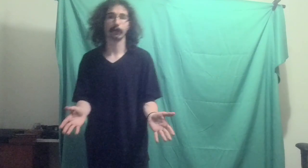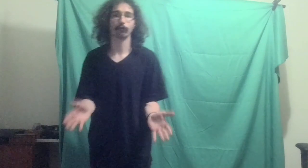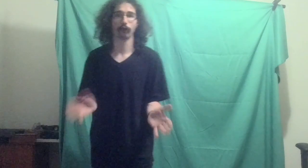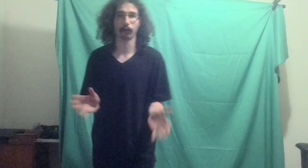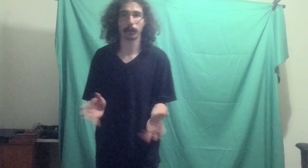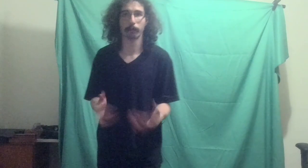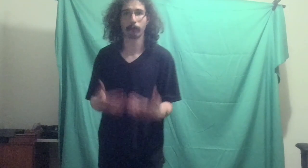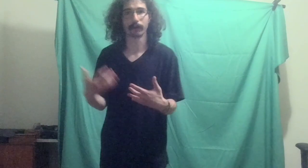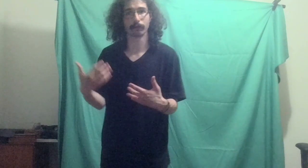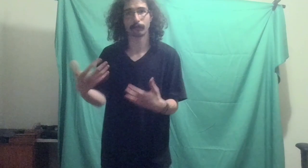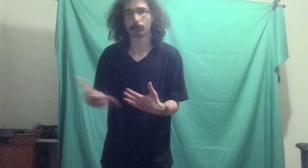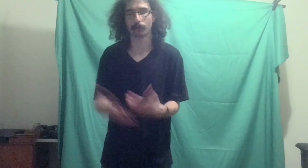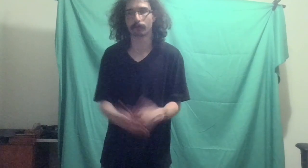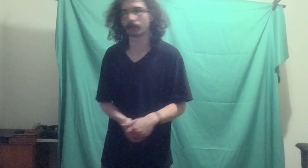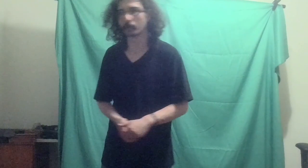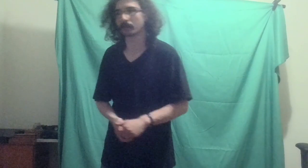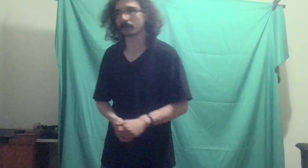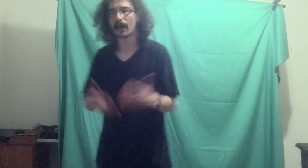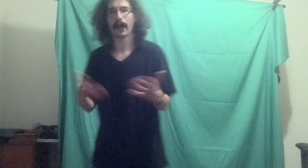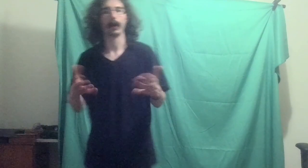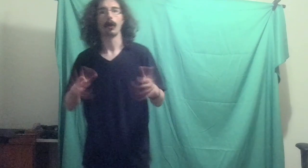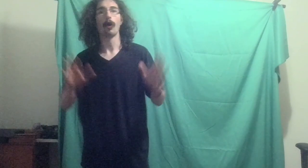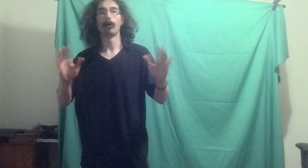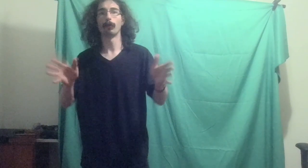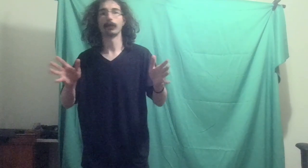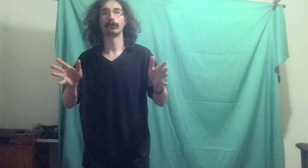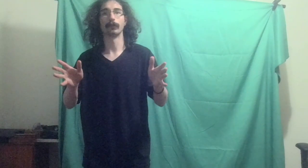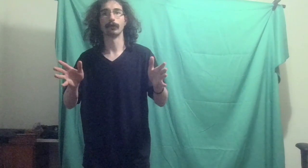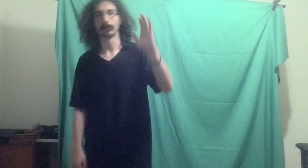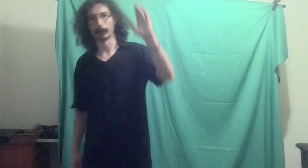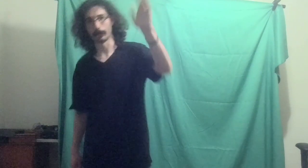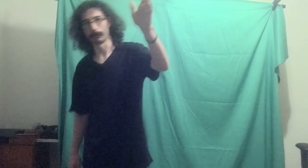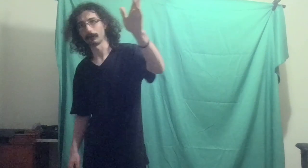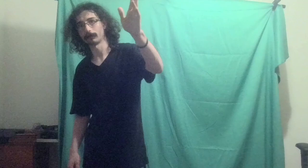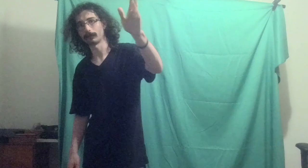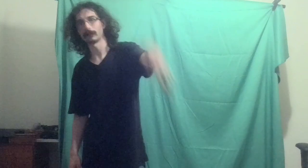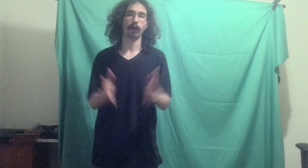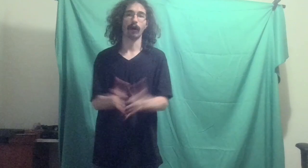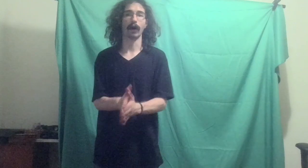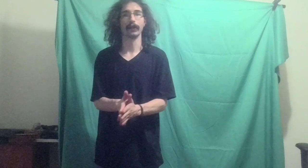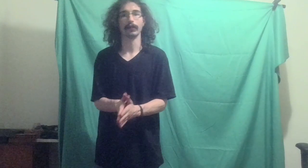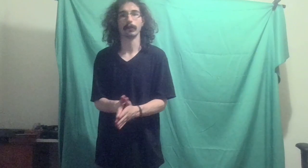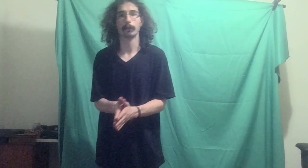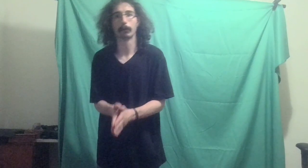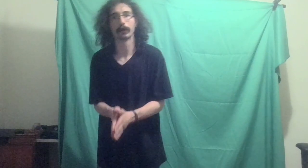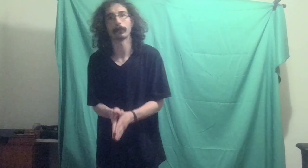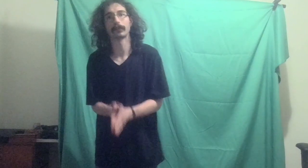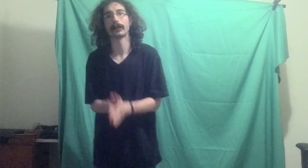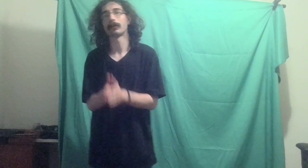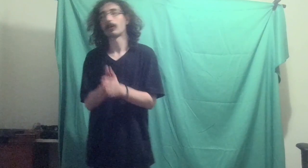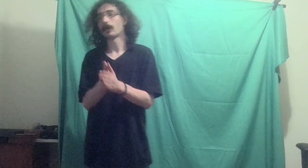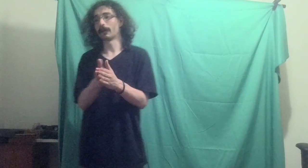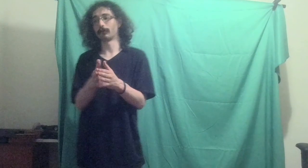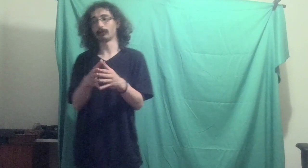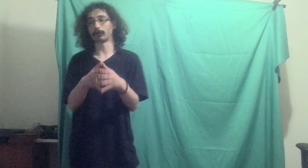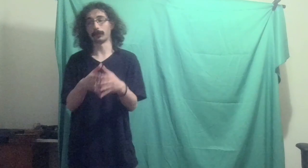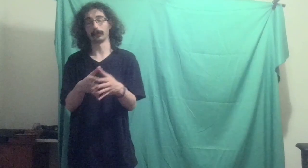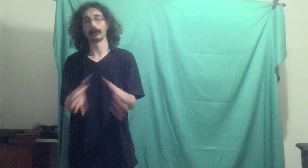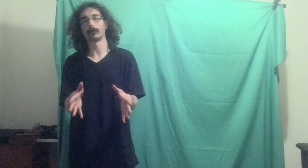other people on his Discord server and was like, hey, who wants to do this? I don't know if you're interested. I ended up helping him with that. It turned out to be a really cool